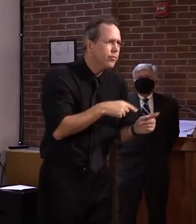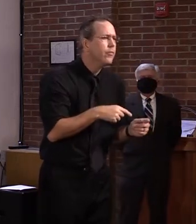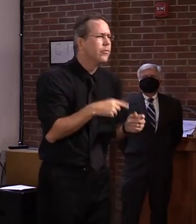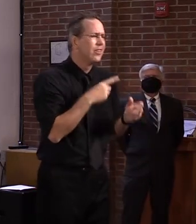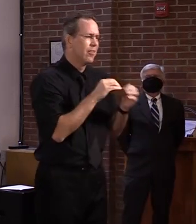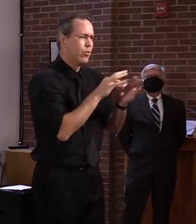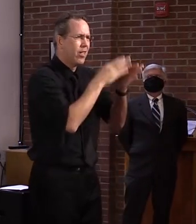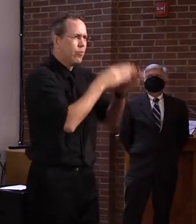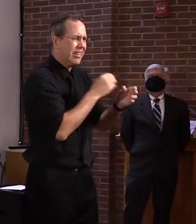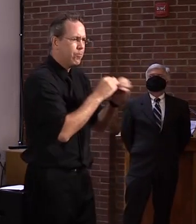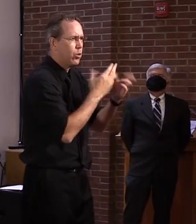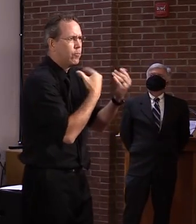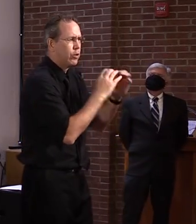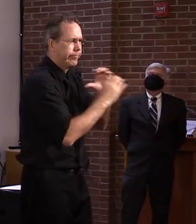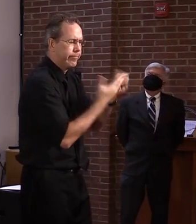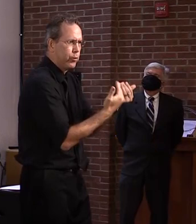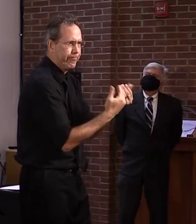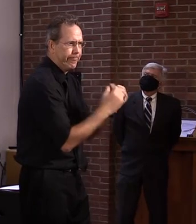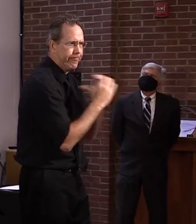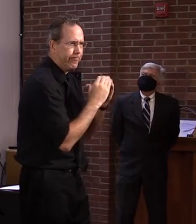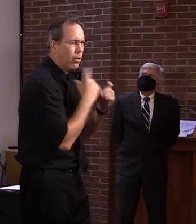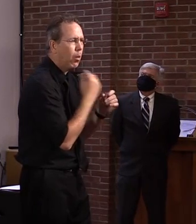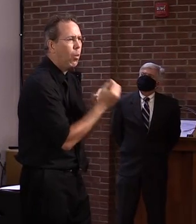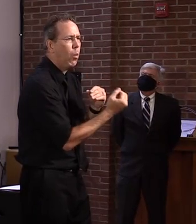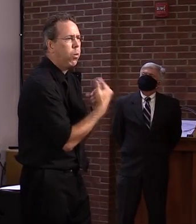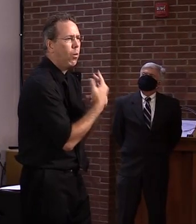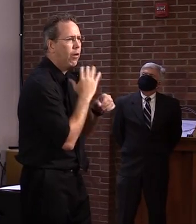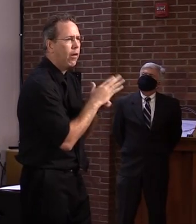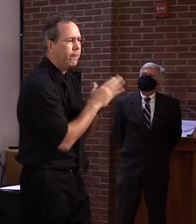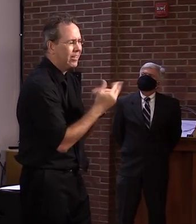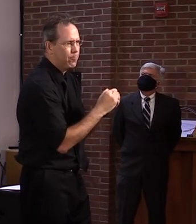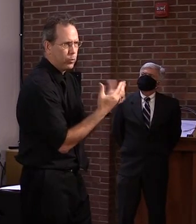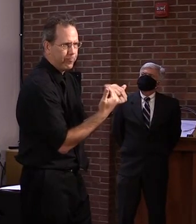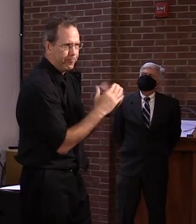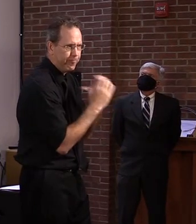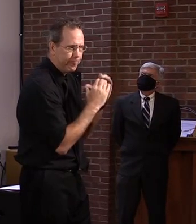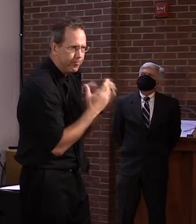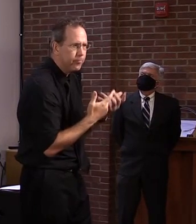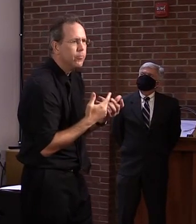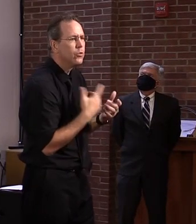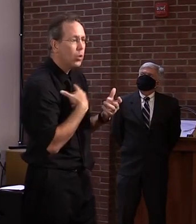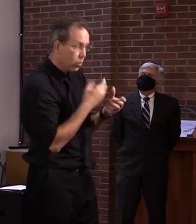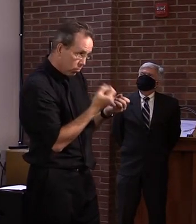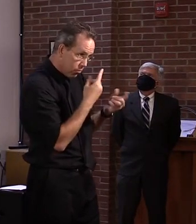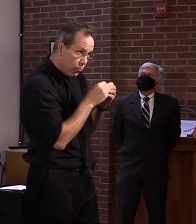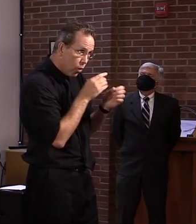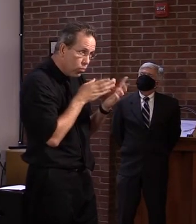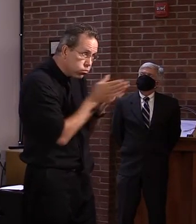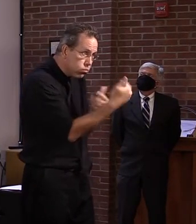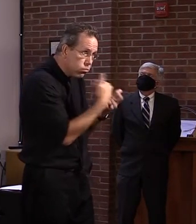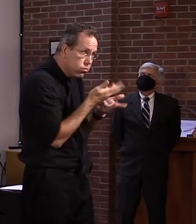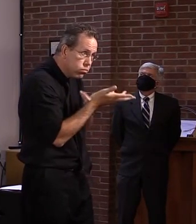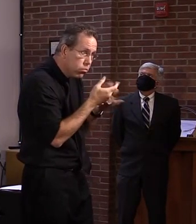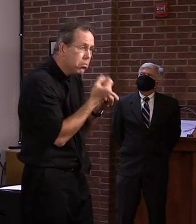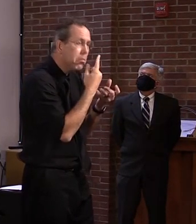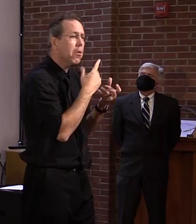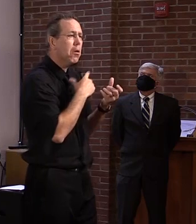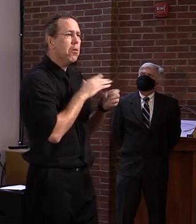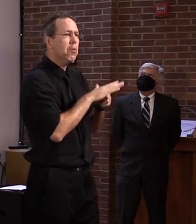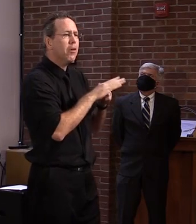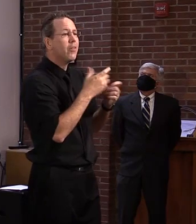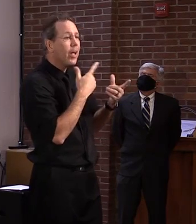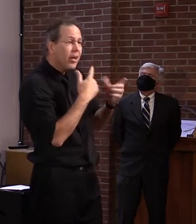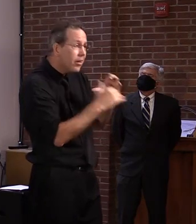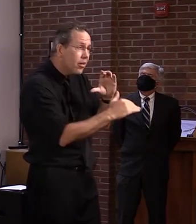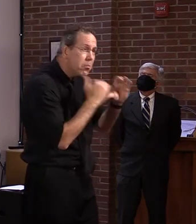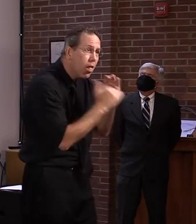claimants to let them know where they are in the process. So they do now receive an email when they go into adjudications.